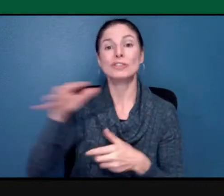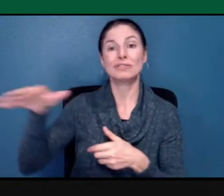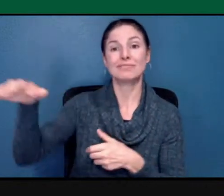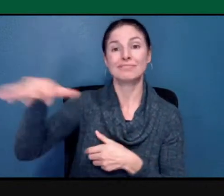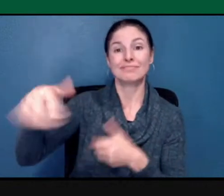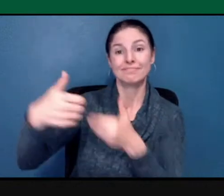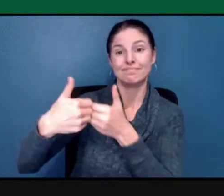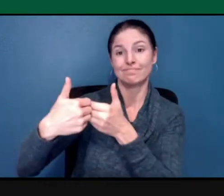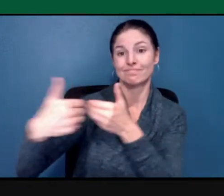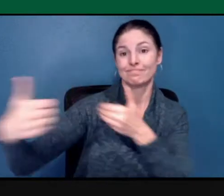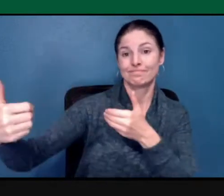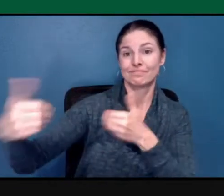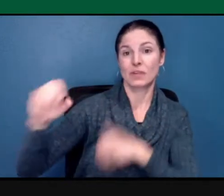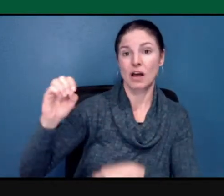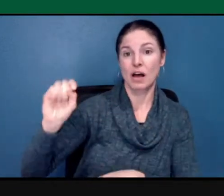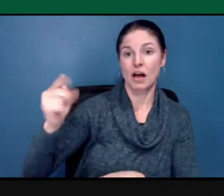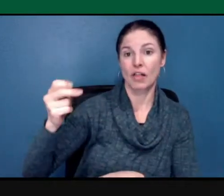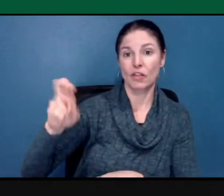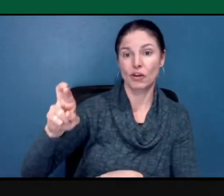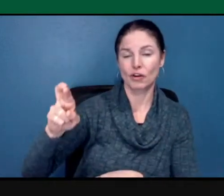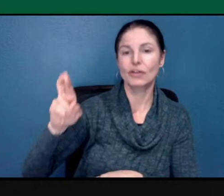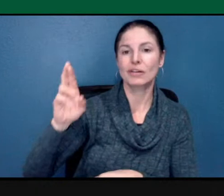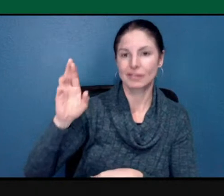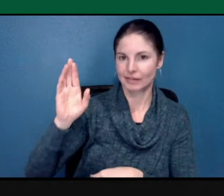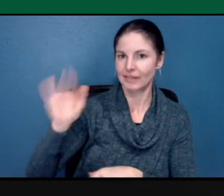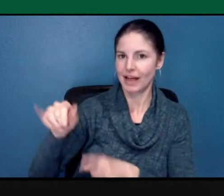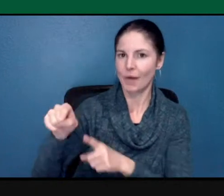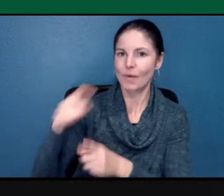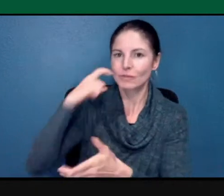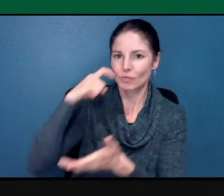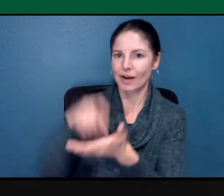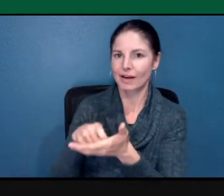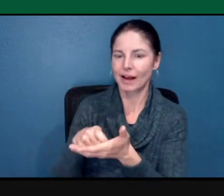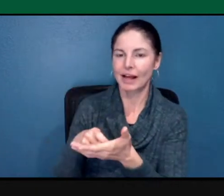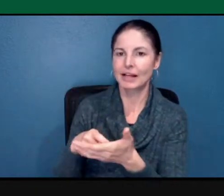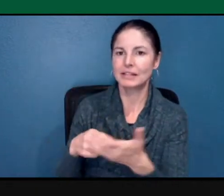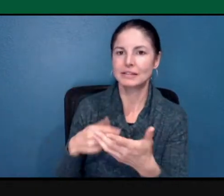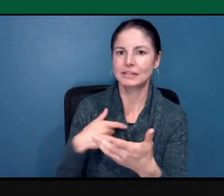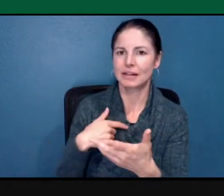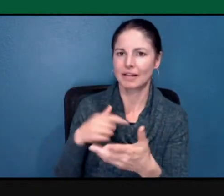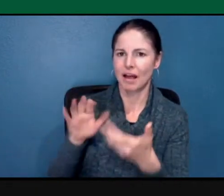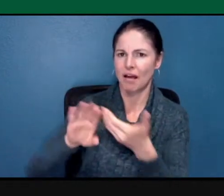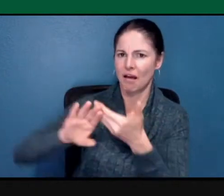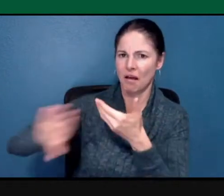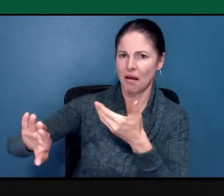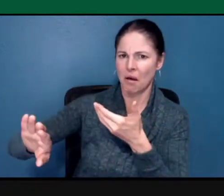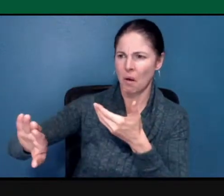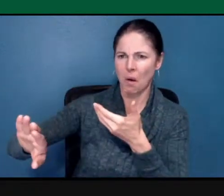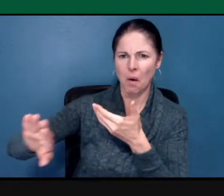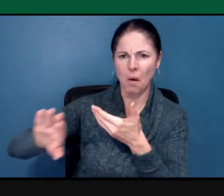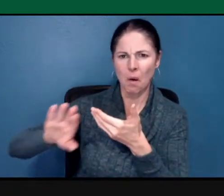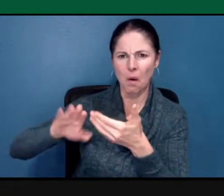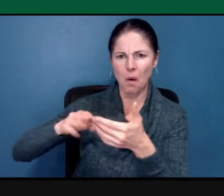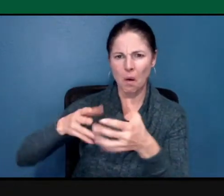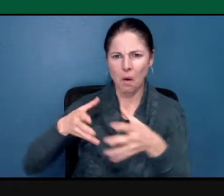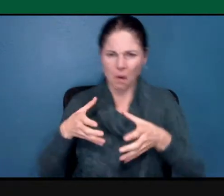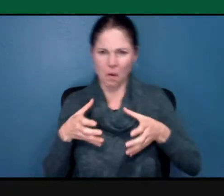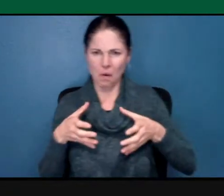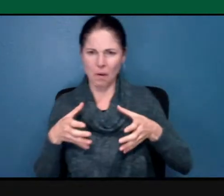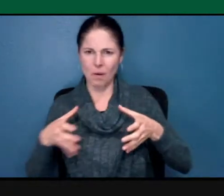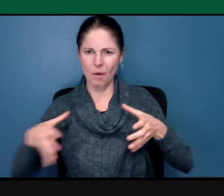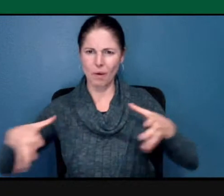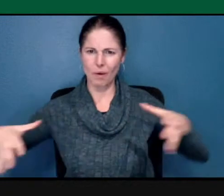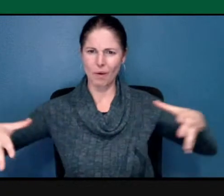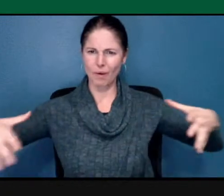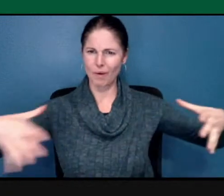think one of the keys in towards healing is first to recognize that, oh, I am connected to it somehow. You know, it's because, well, I'm not Jewish. So therefore, you know, it's got nothing to do with me